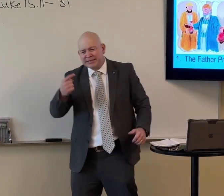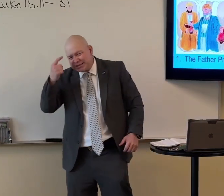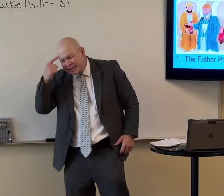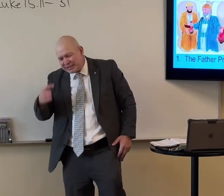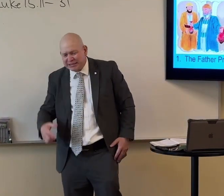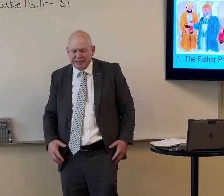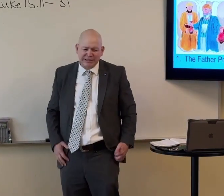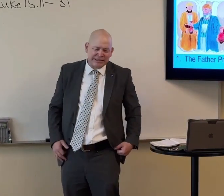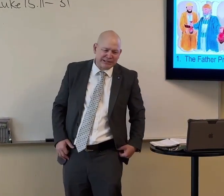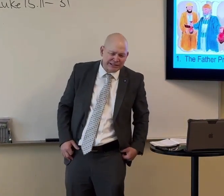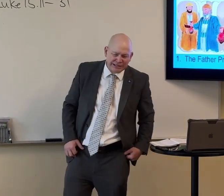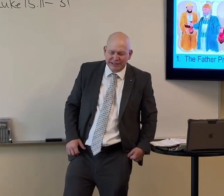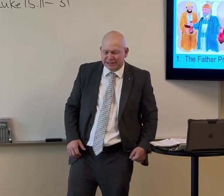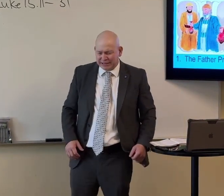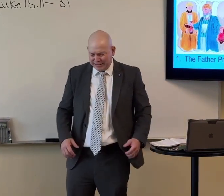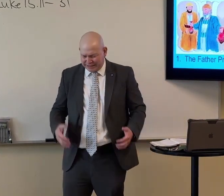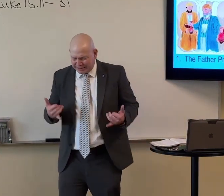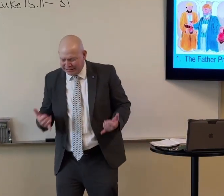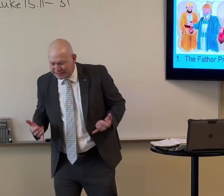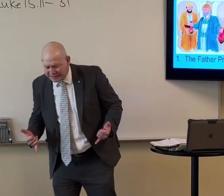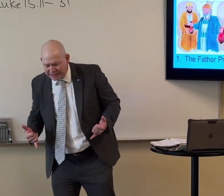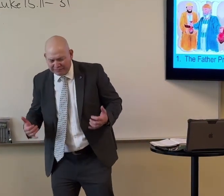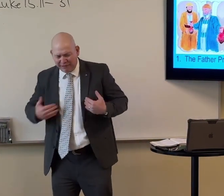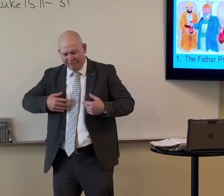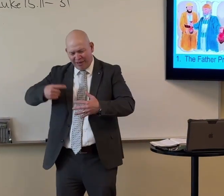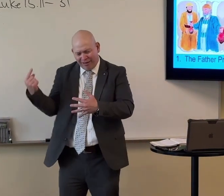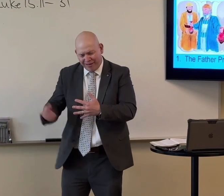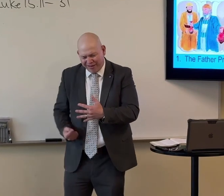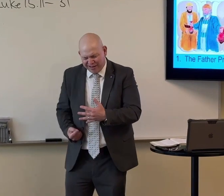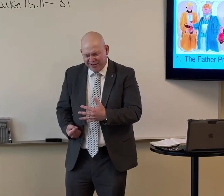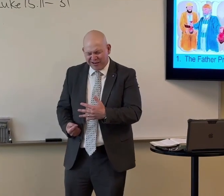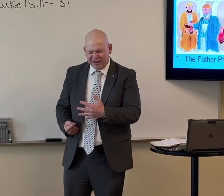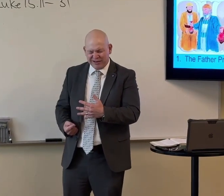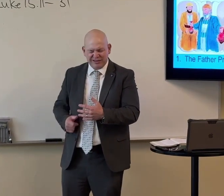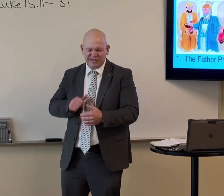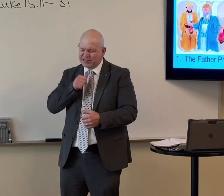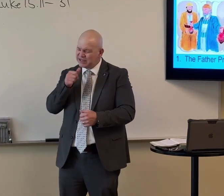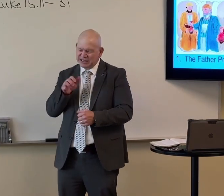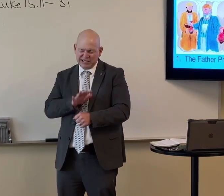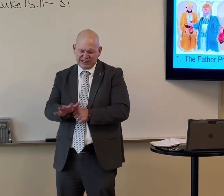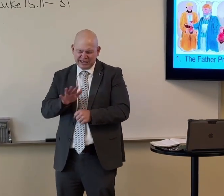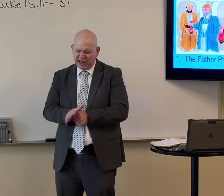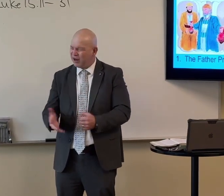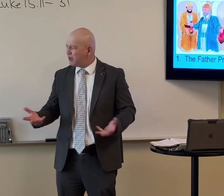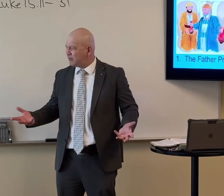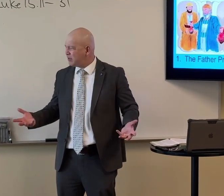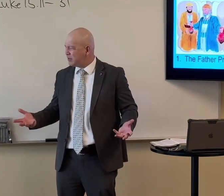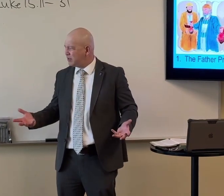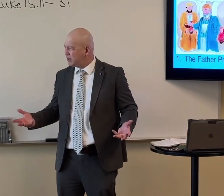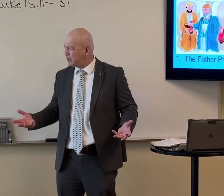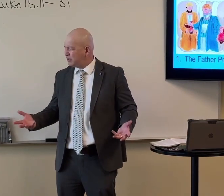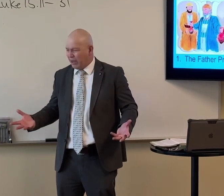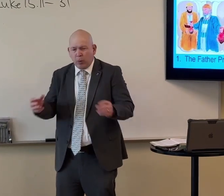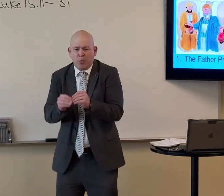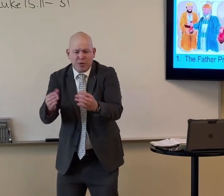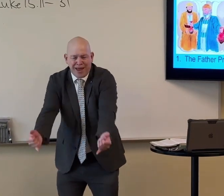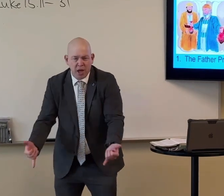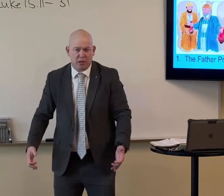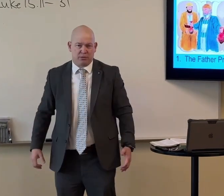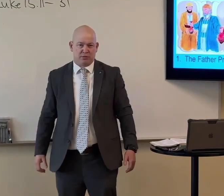We think. You know, right now, you know, all these things. It's just not enough. I want